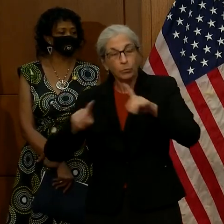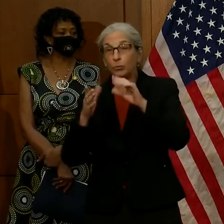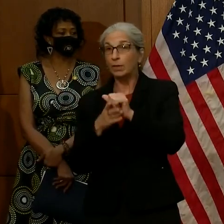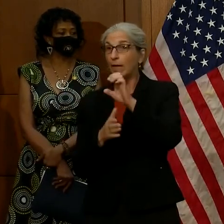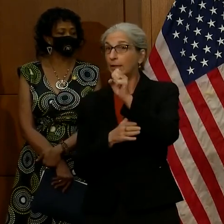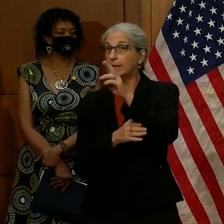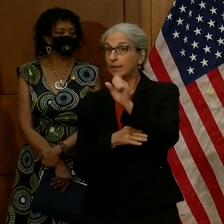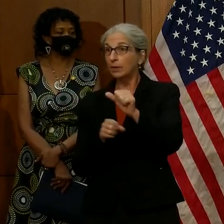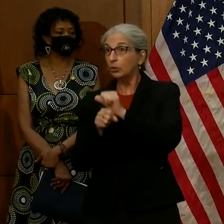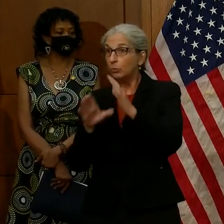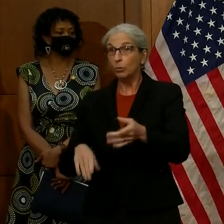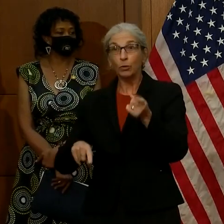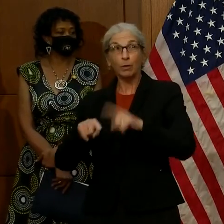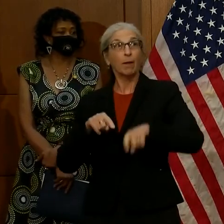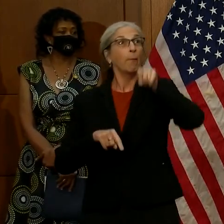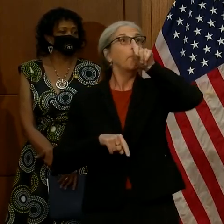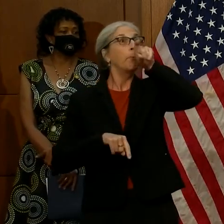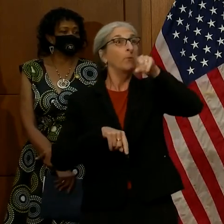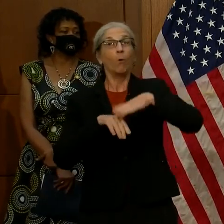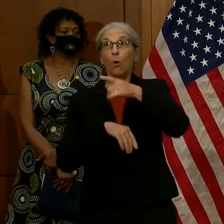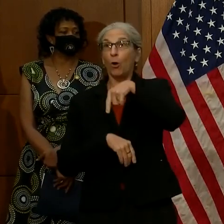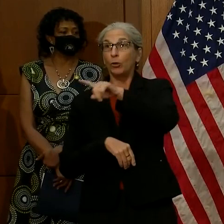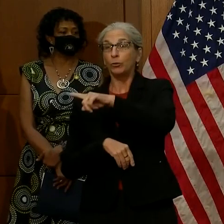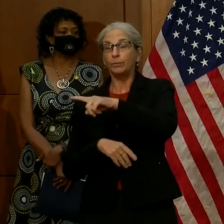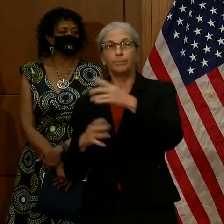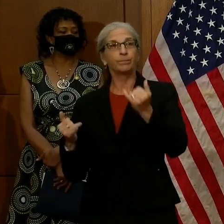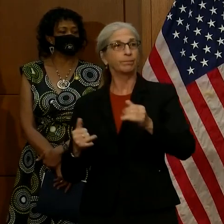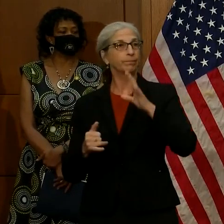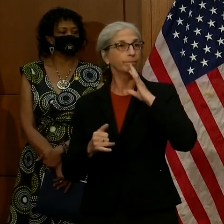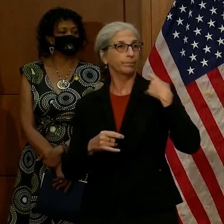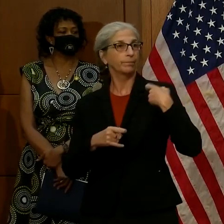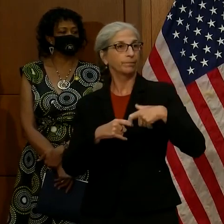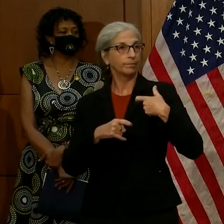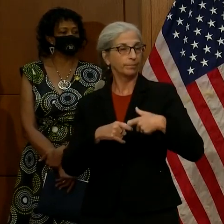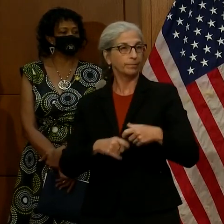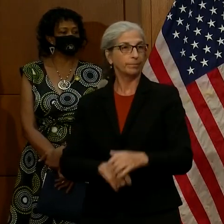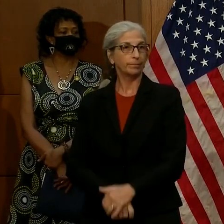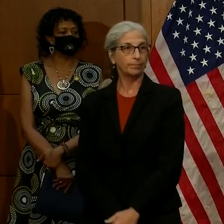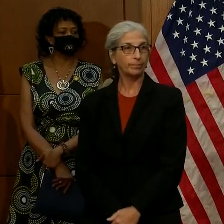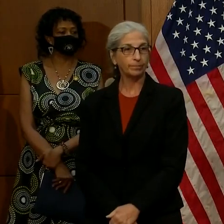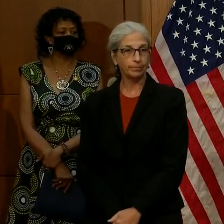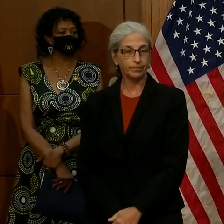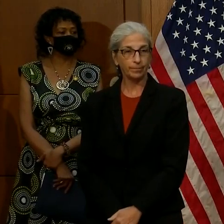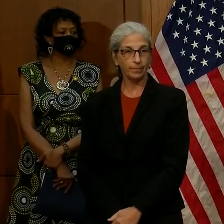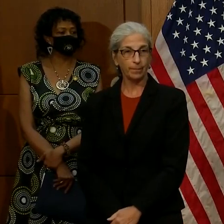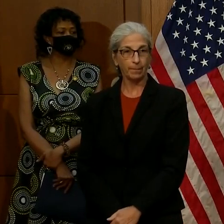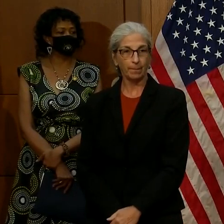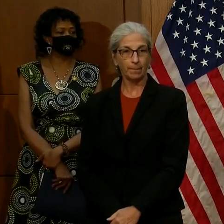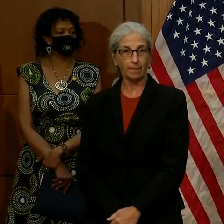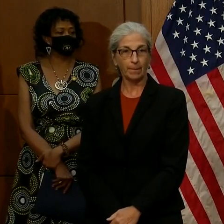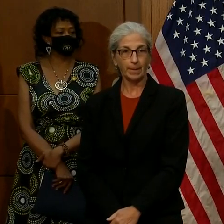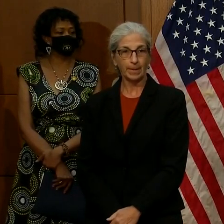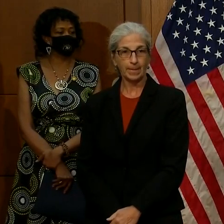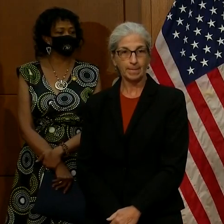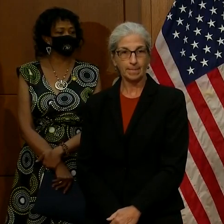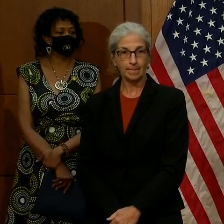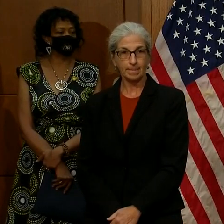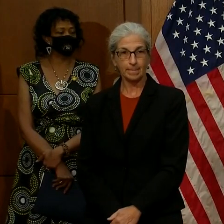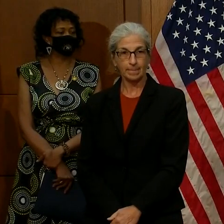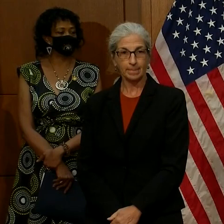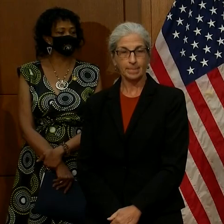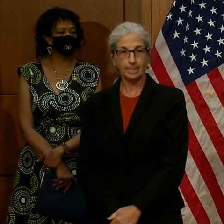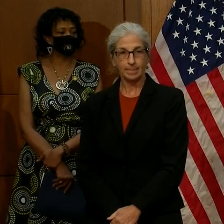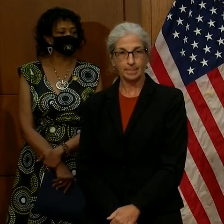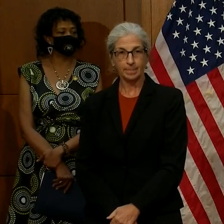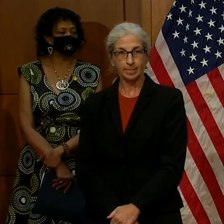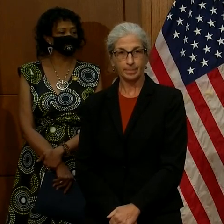can share that information. We know that the community has suffered more with the coronavirus, but we know that